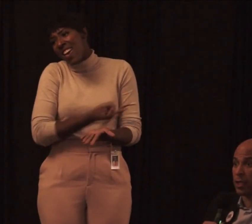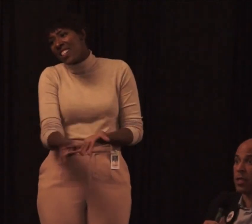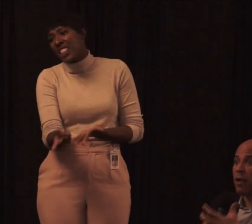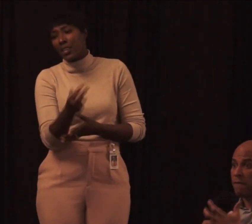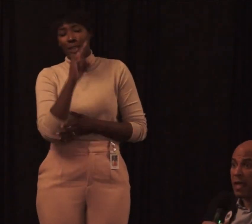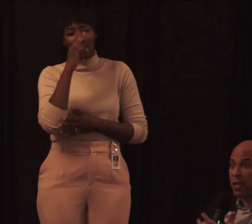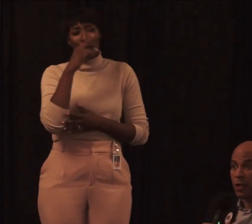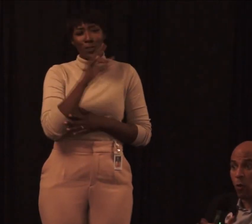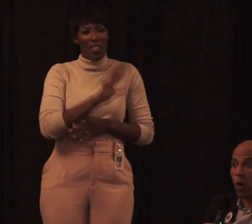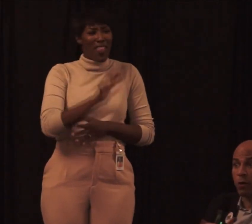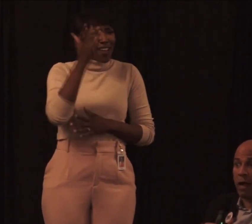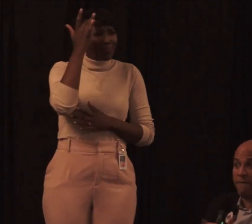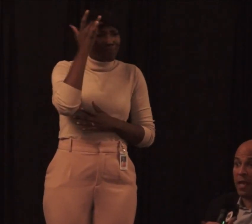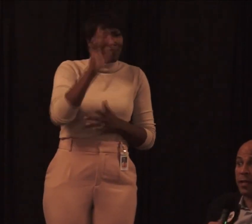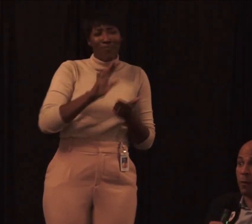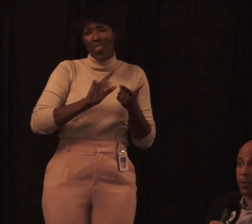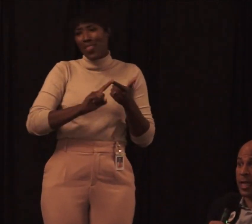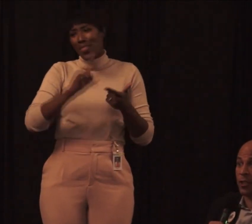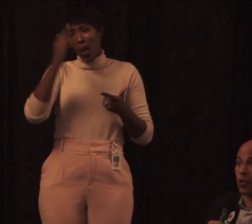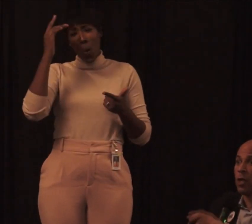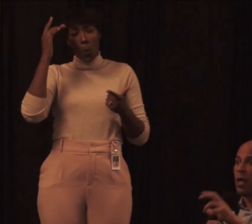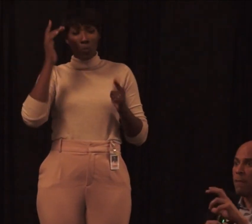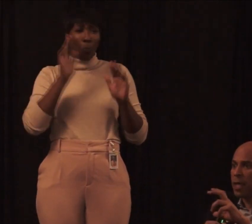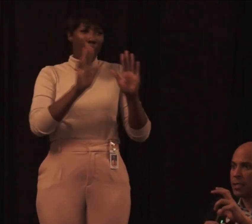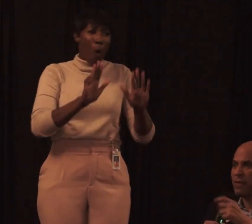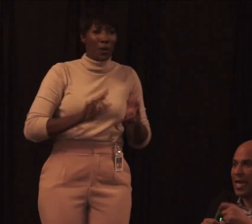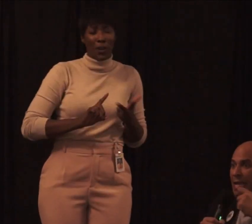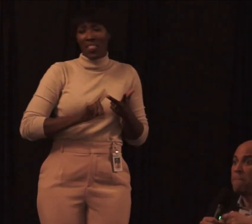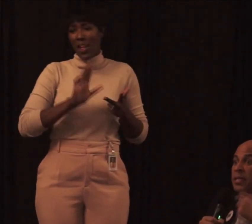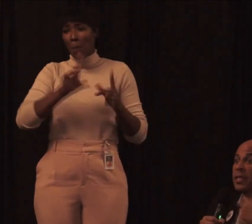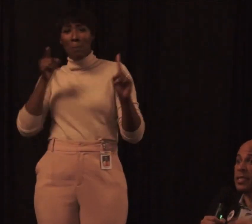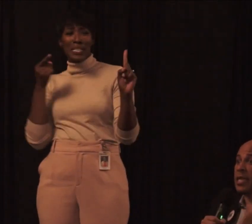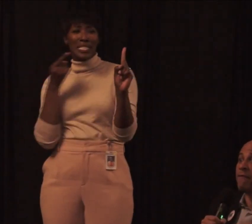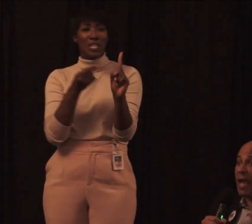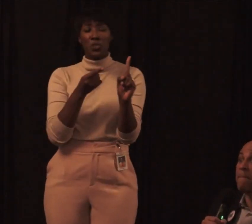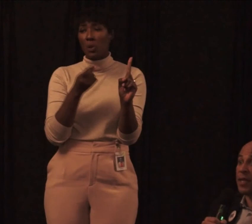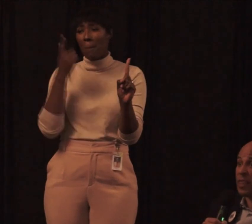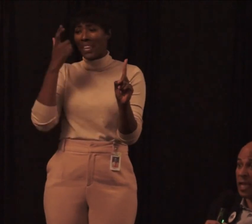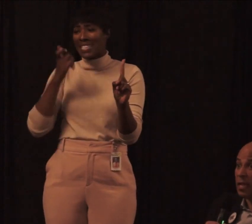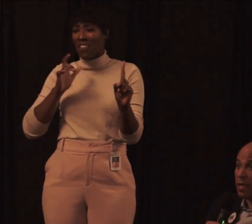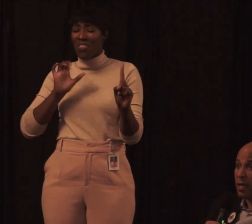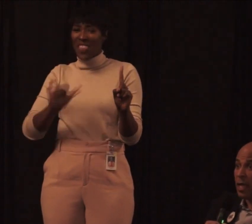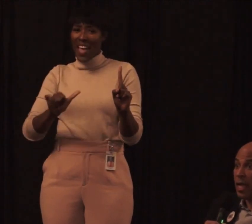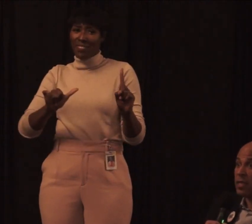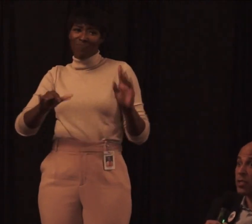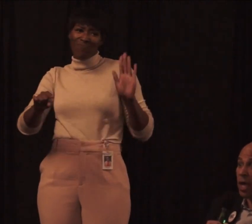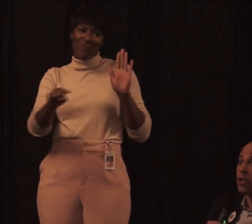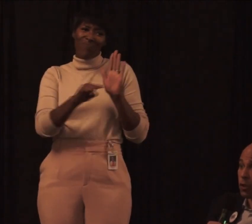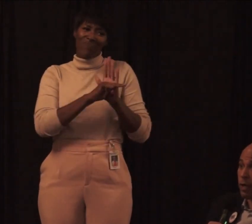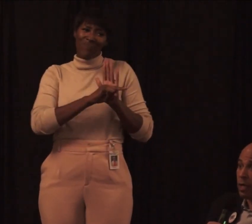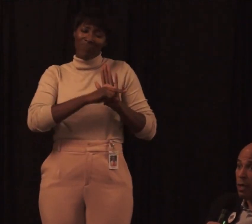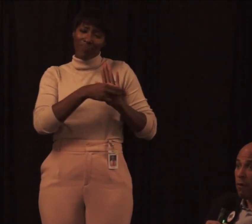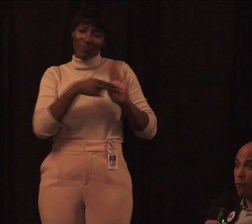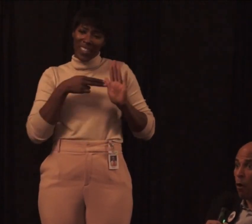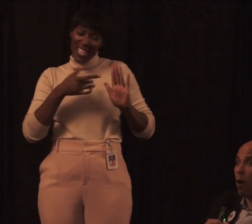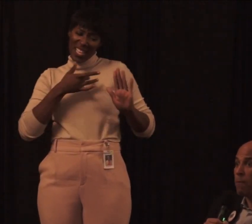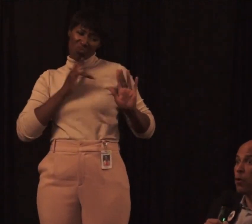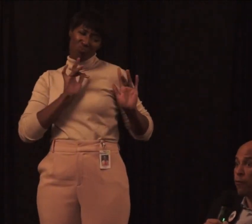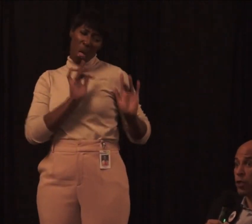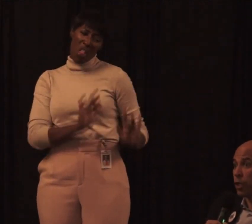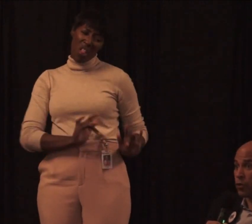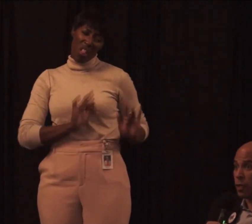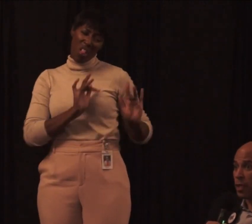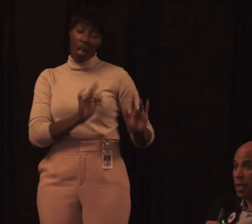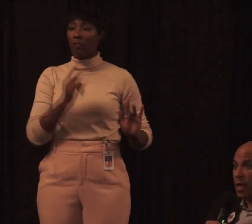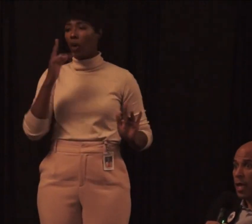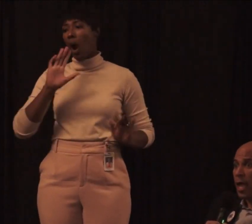their genius, failing their wonder, and failing their potential because of that impotency of empathy in this country for our